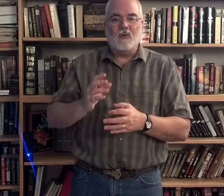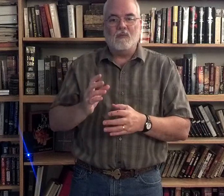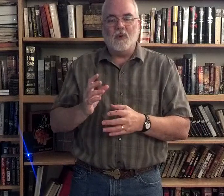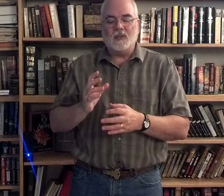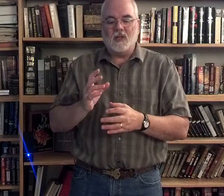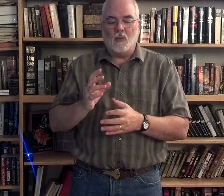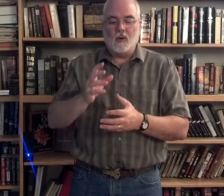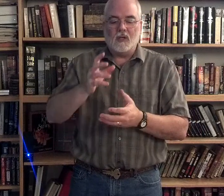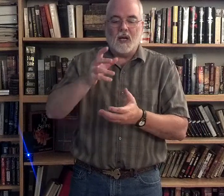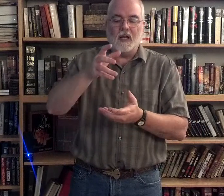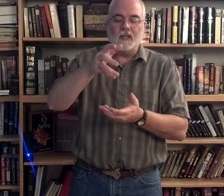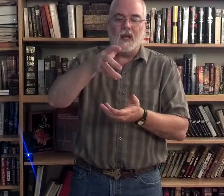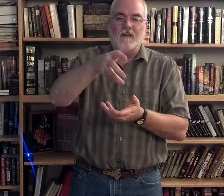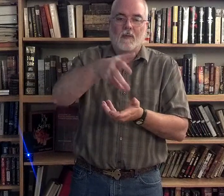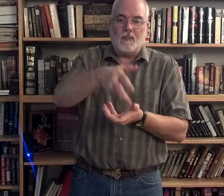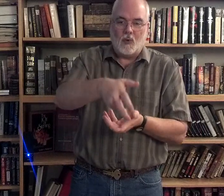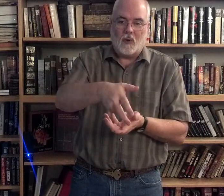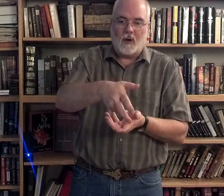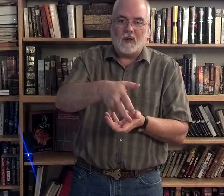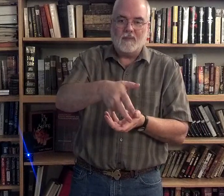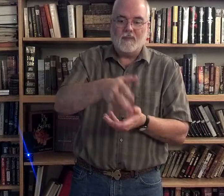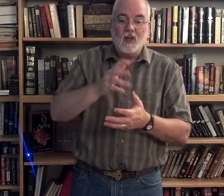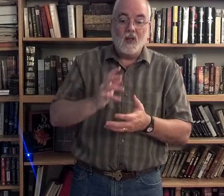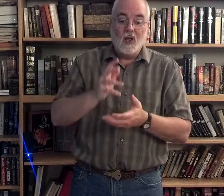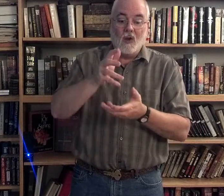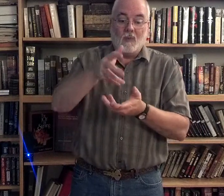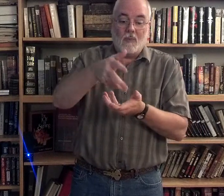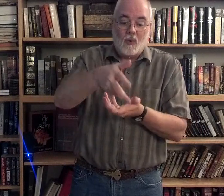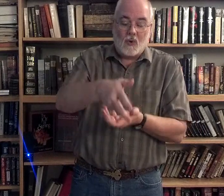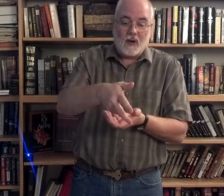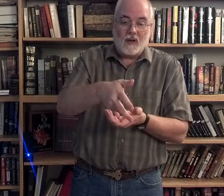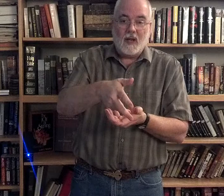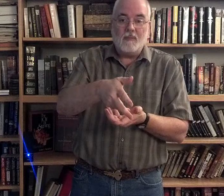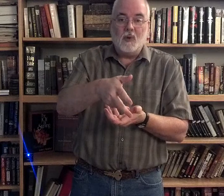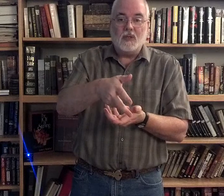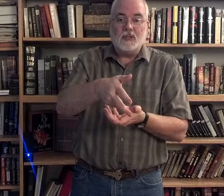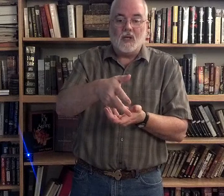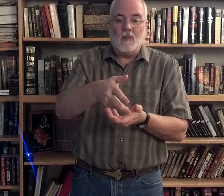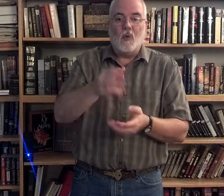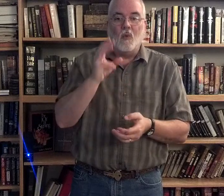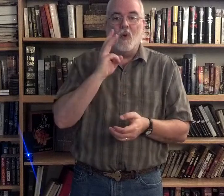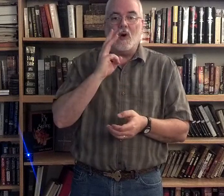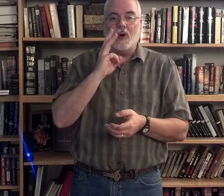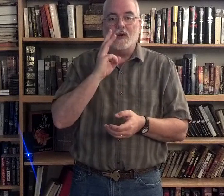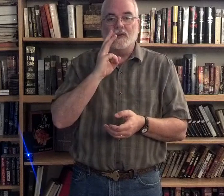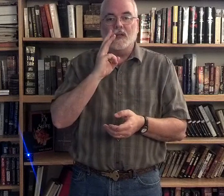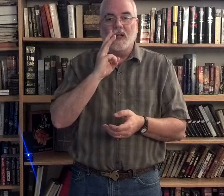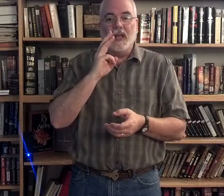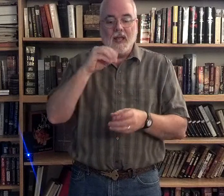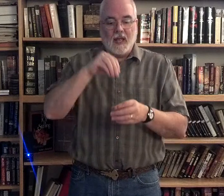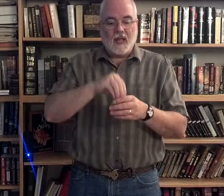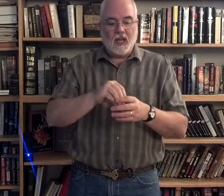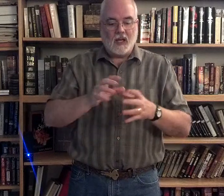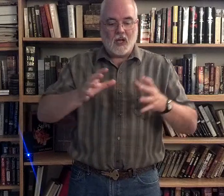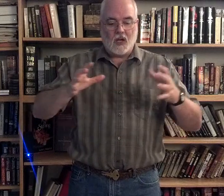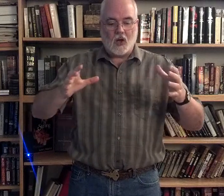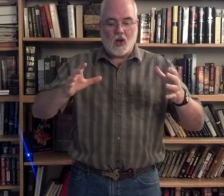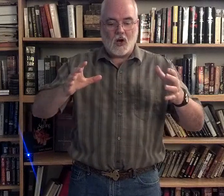put some. We're signing the sign for pouring. Pouring, he put some water in a large